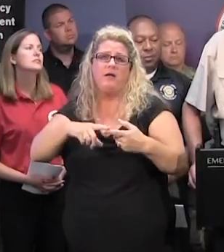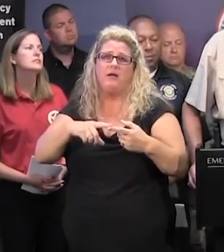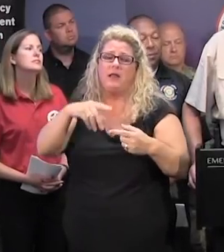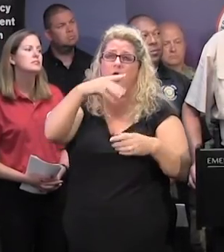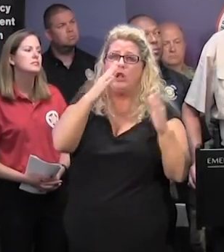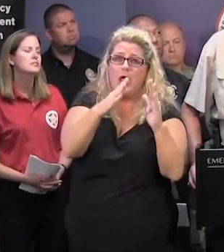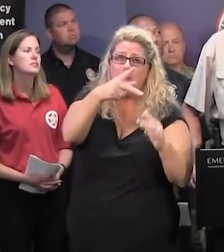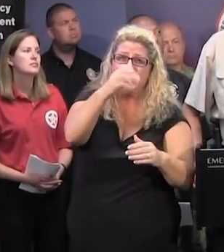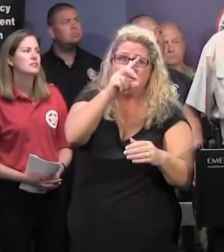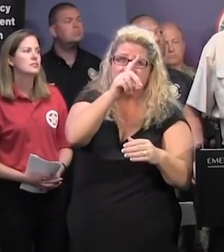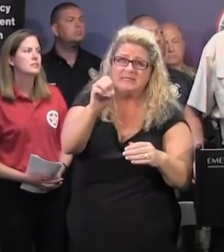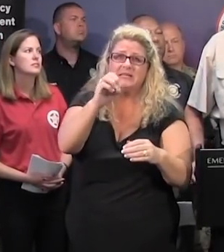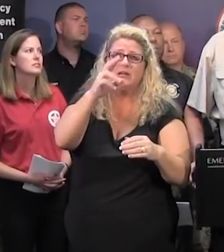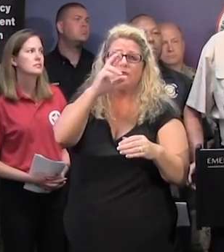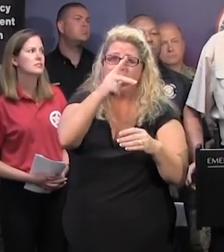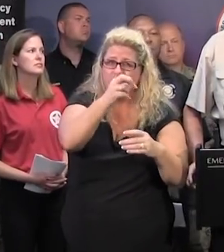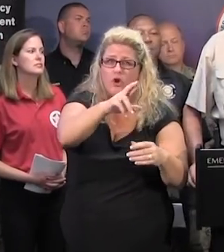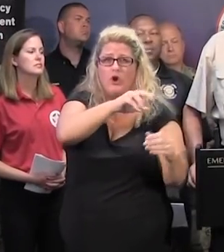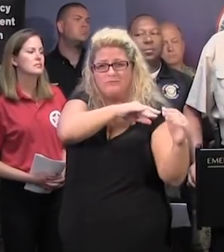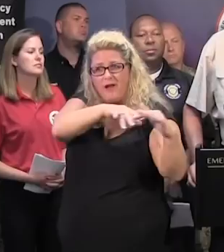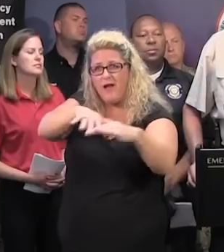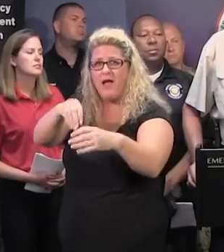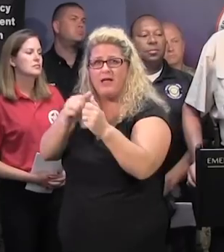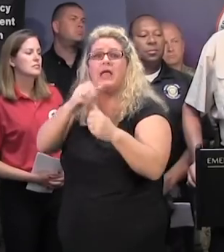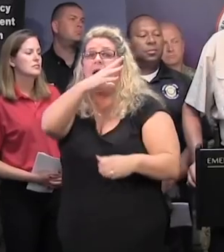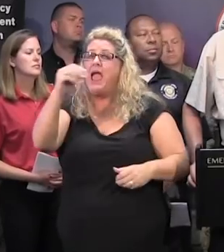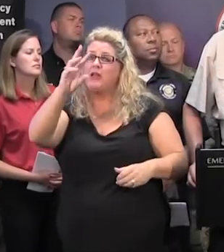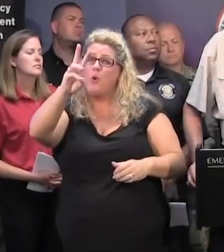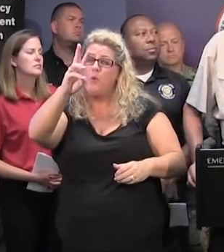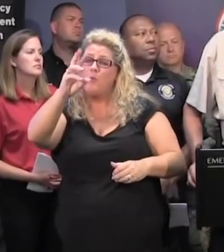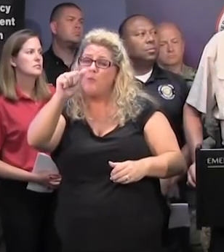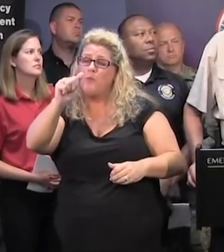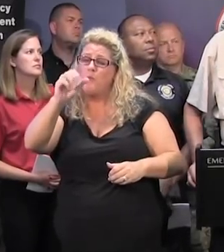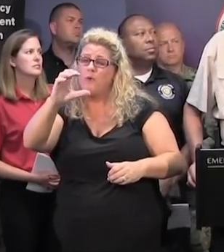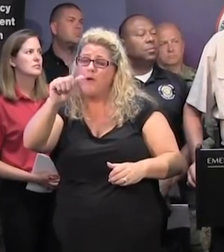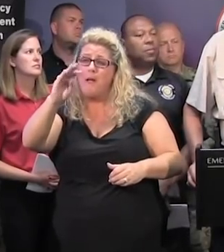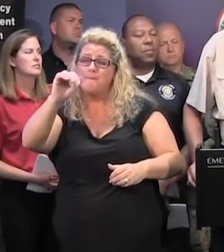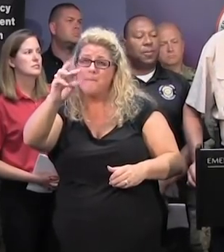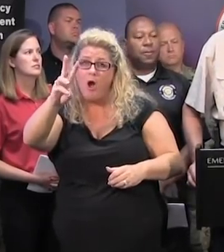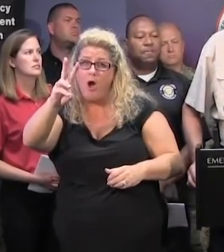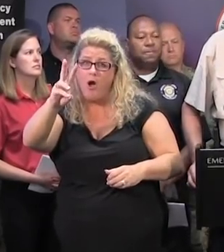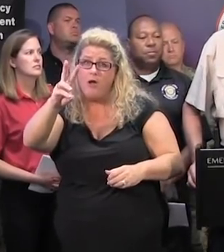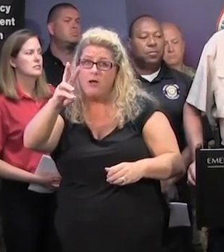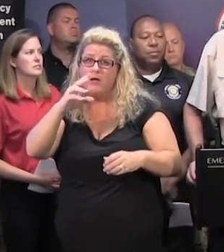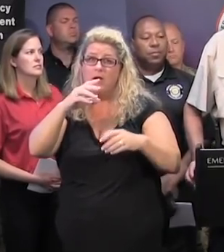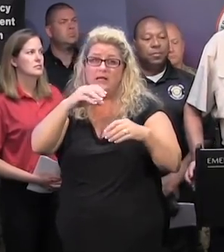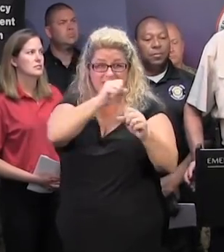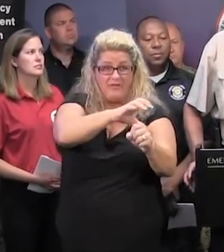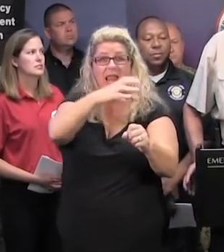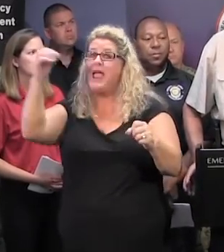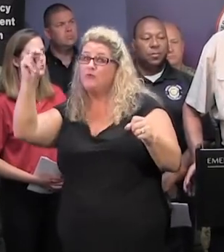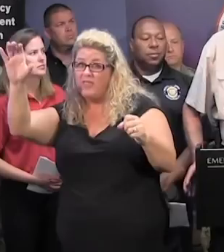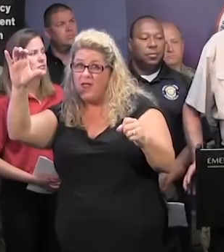into the PD River. And we also have the Waccamaw River, which receives water from North Carolina as well, which